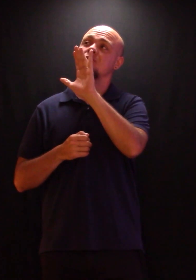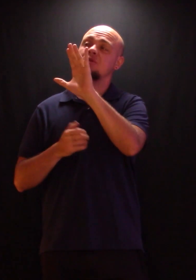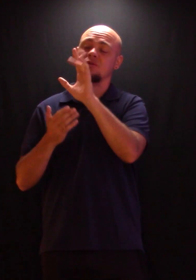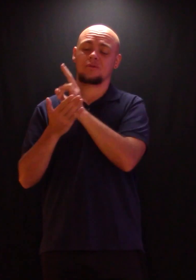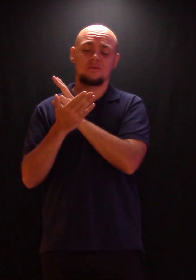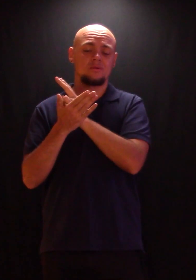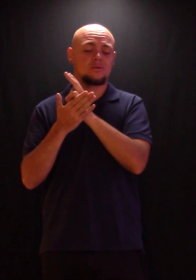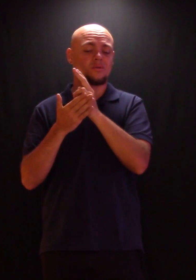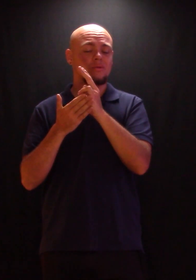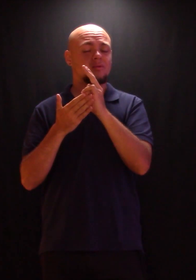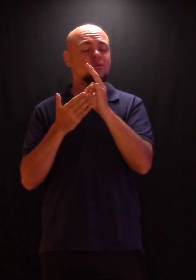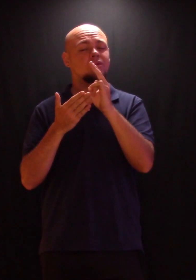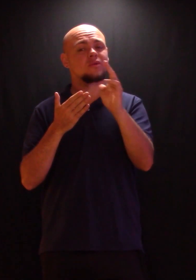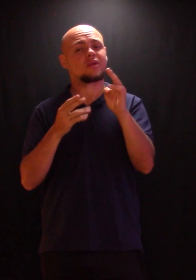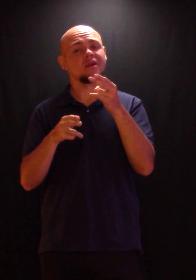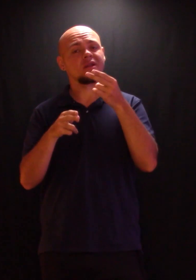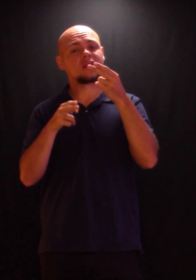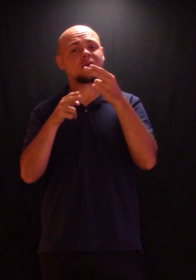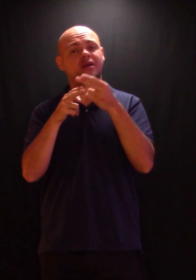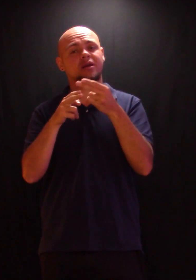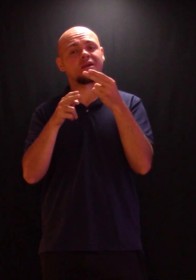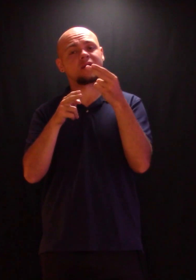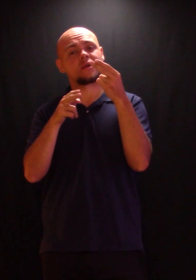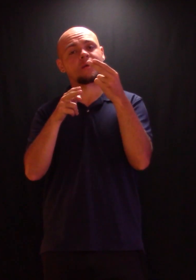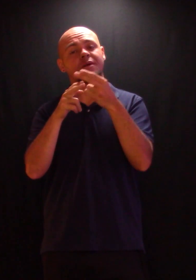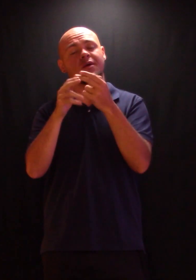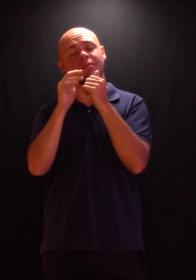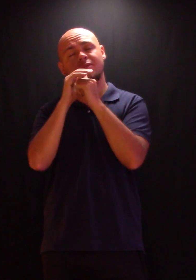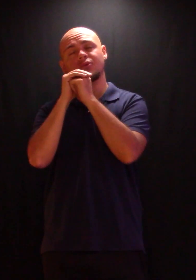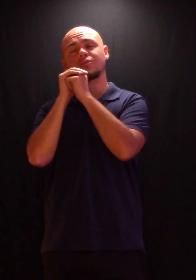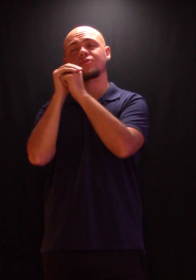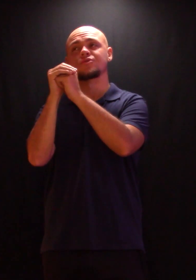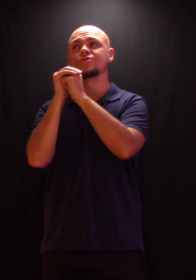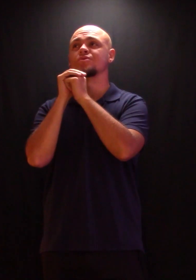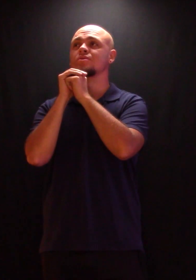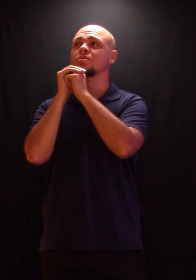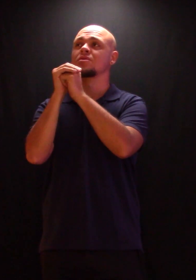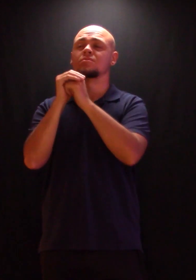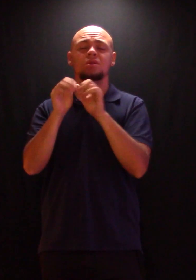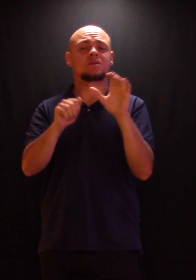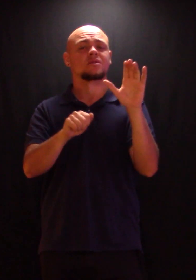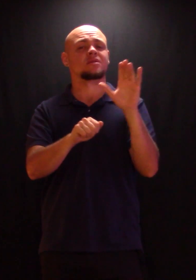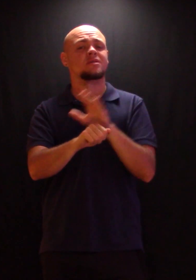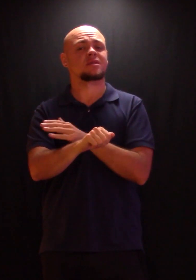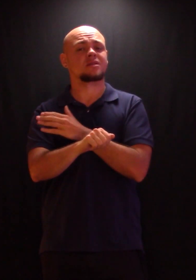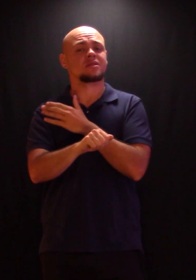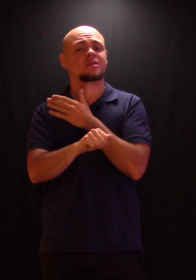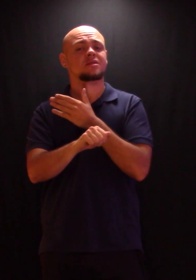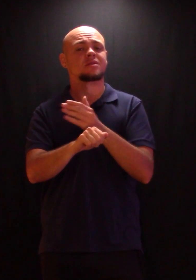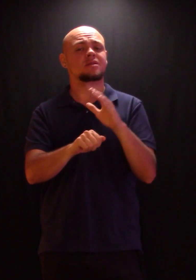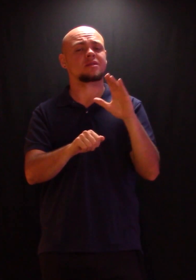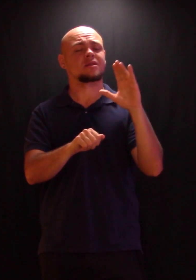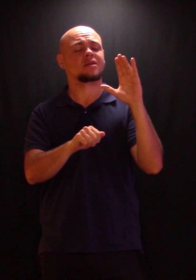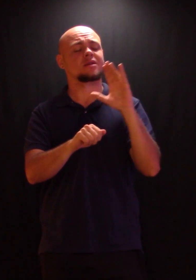Worship His holy name Sing like